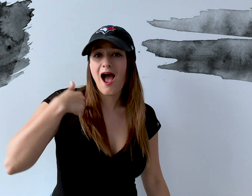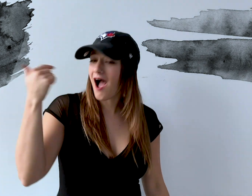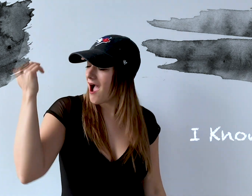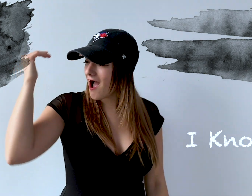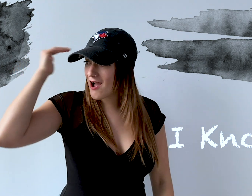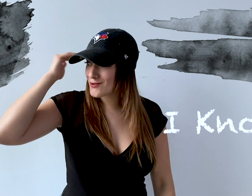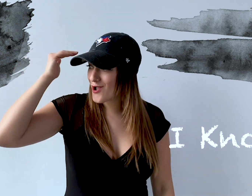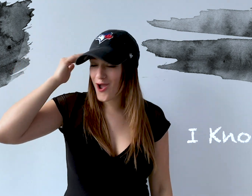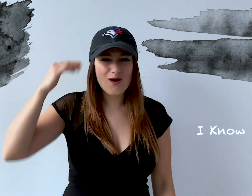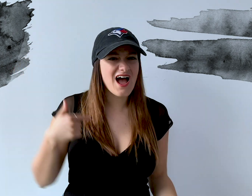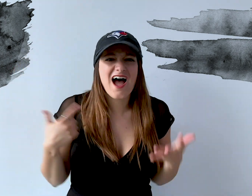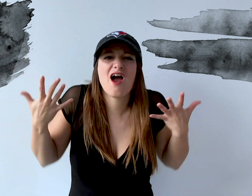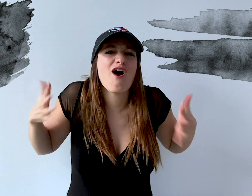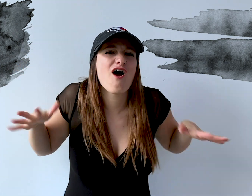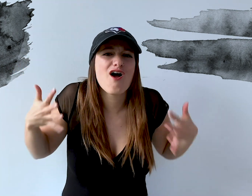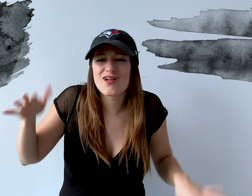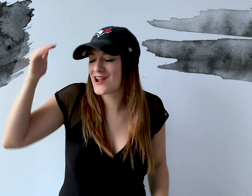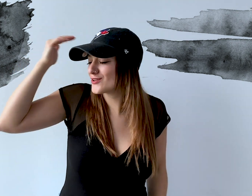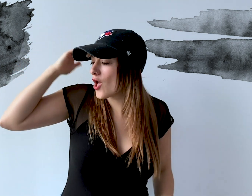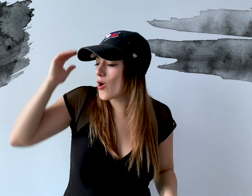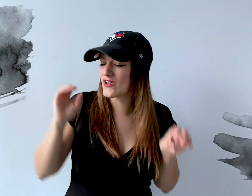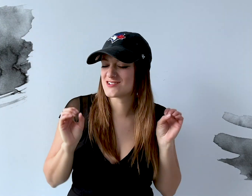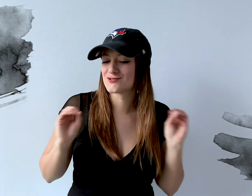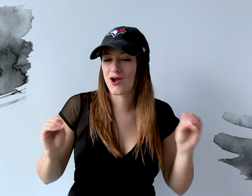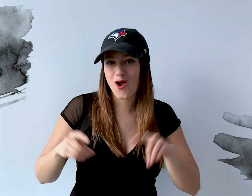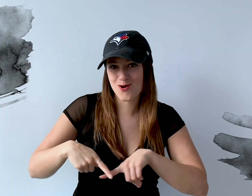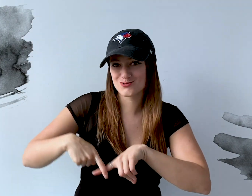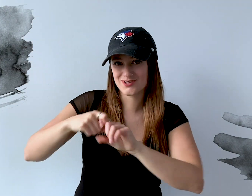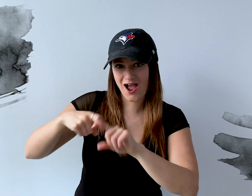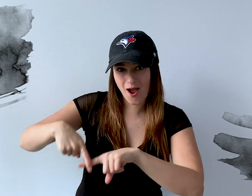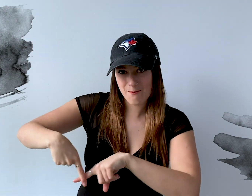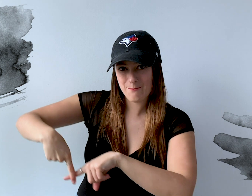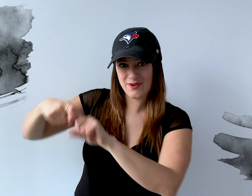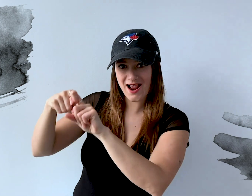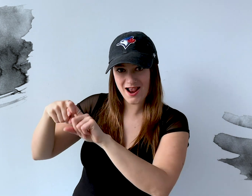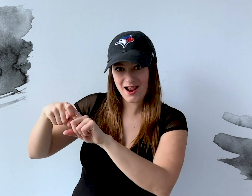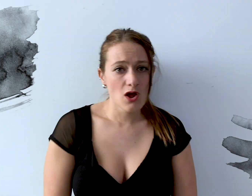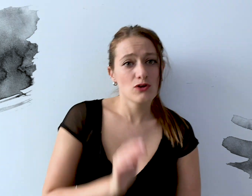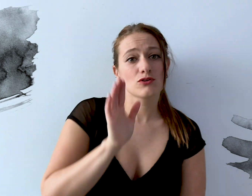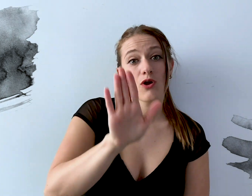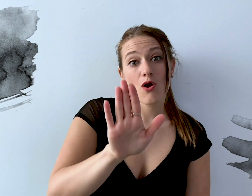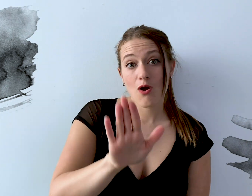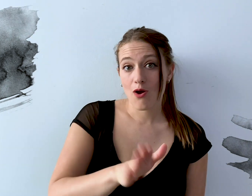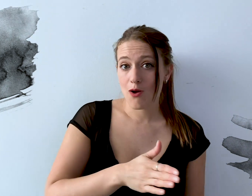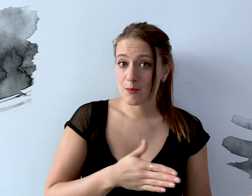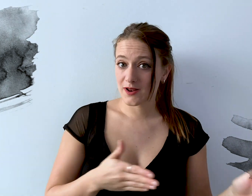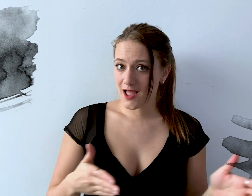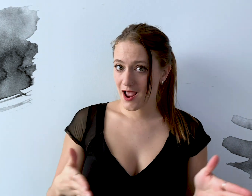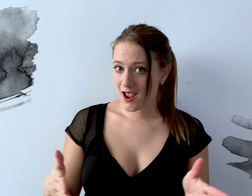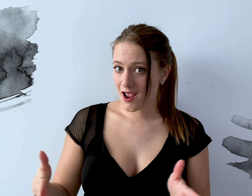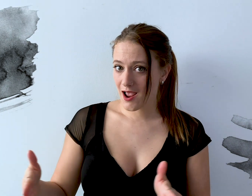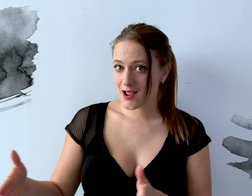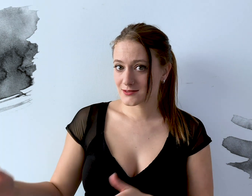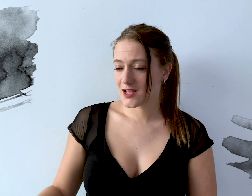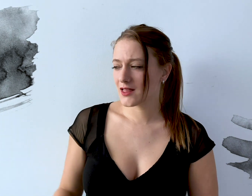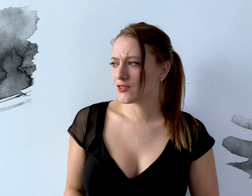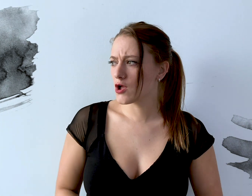I know Yeah, I already know that there ain't no stopping Your plans Slow